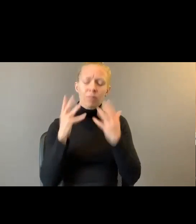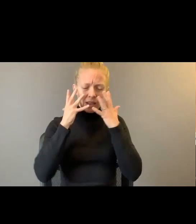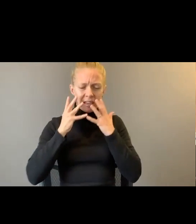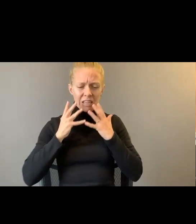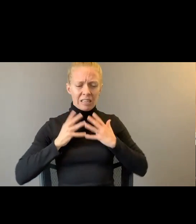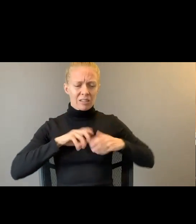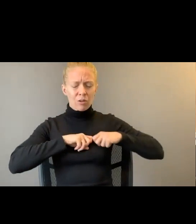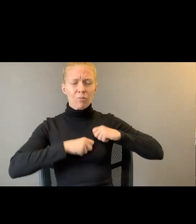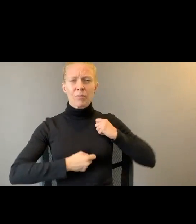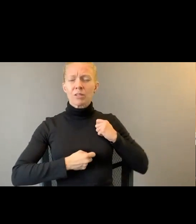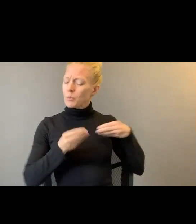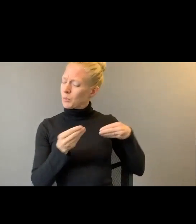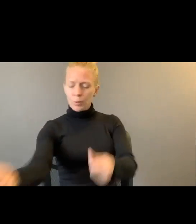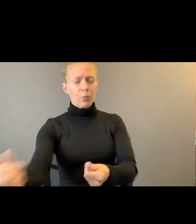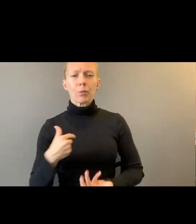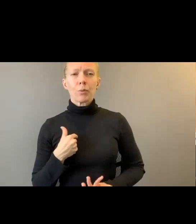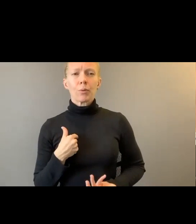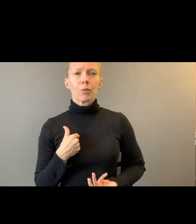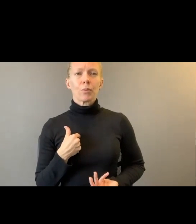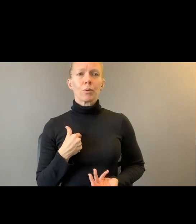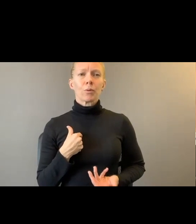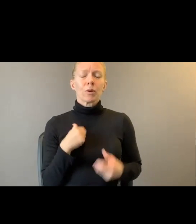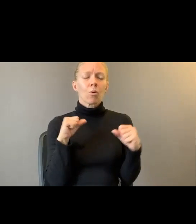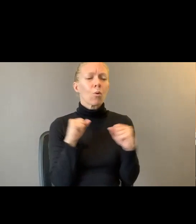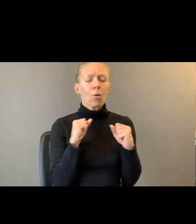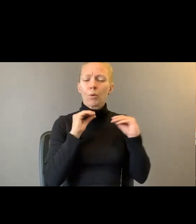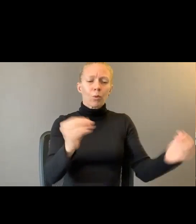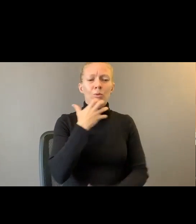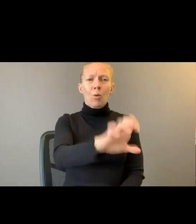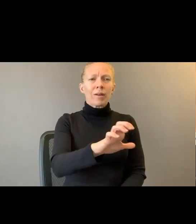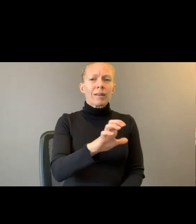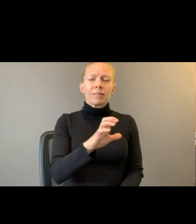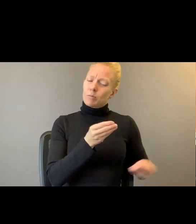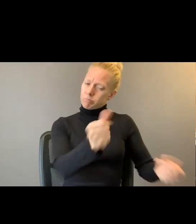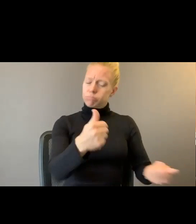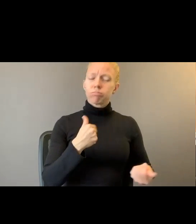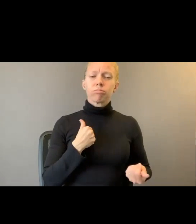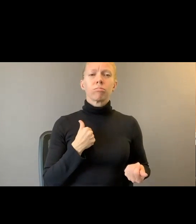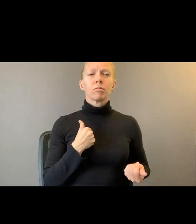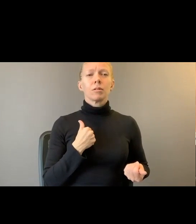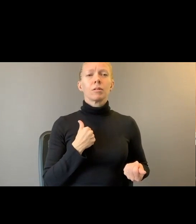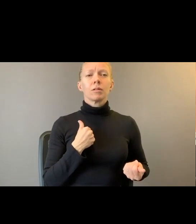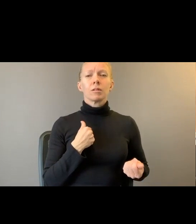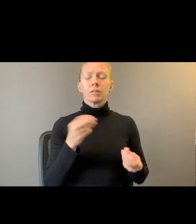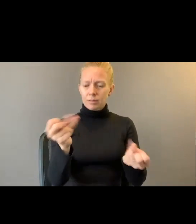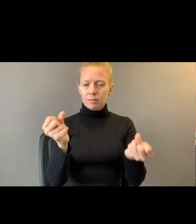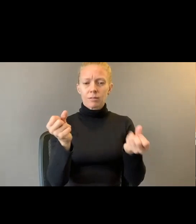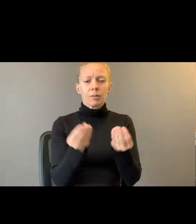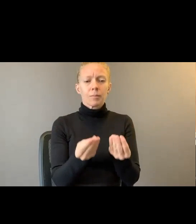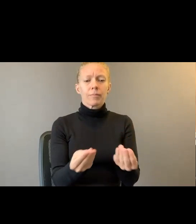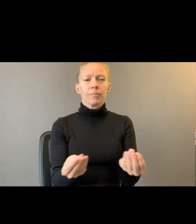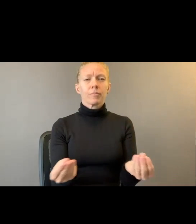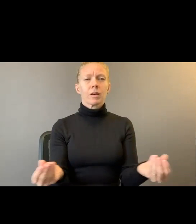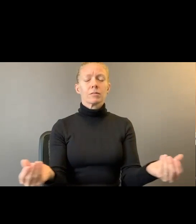I am fluent in the absence of heat. A rat on the street. Sudden and melt. I am